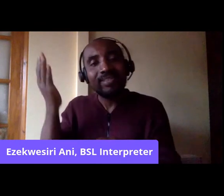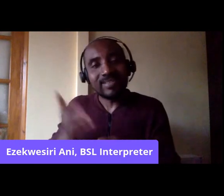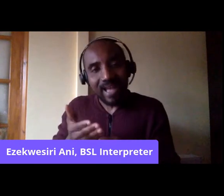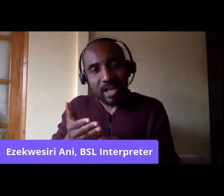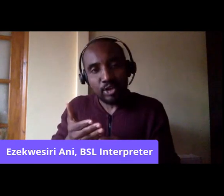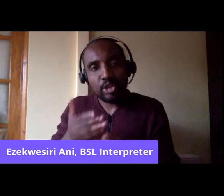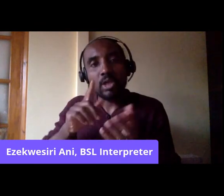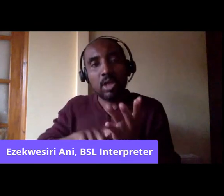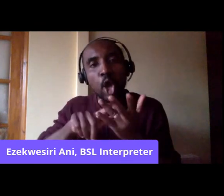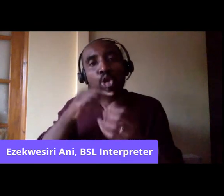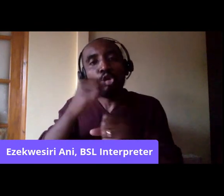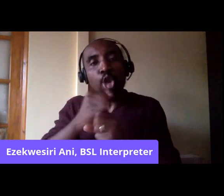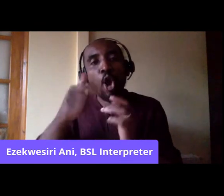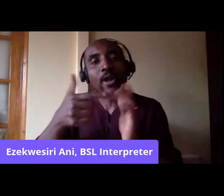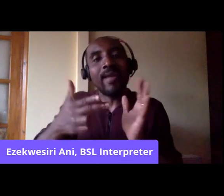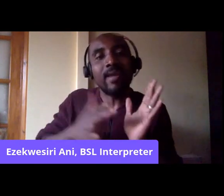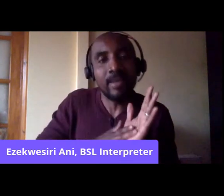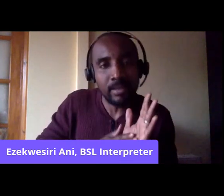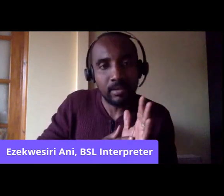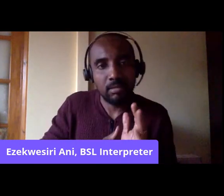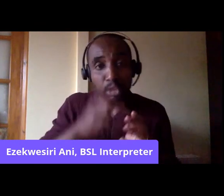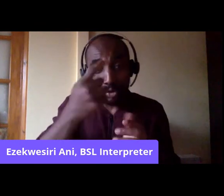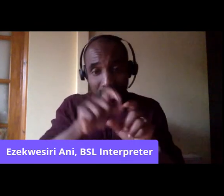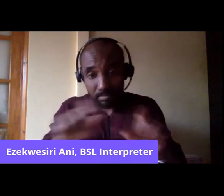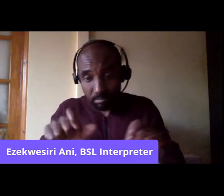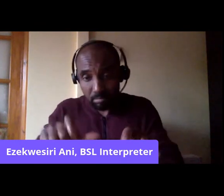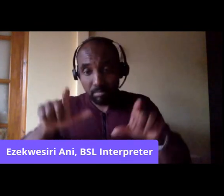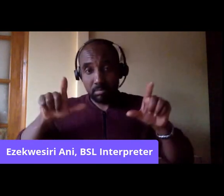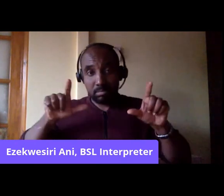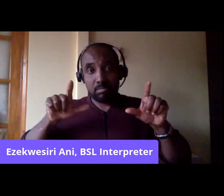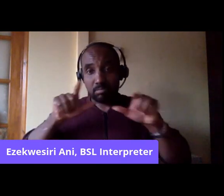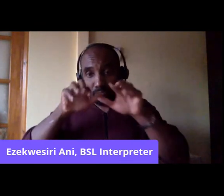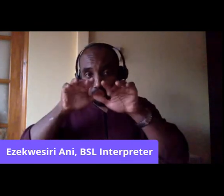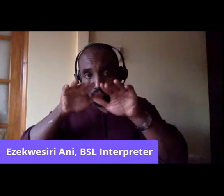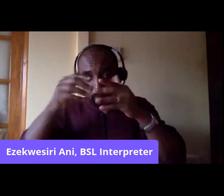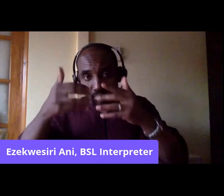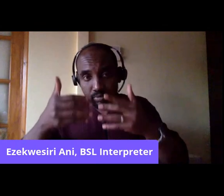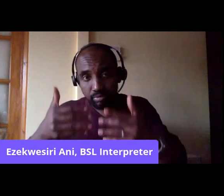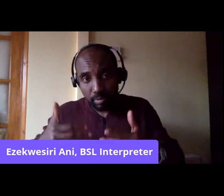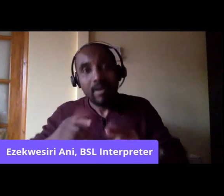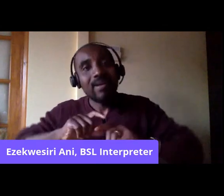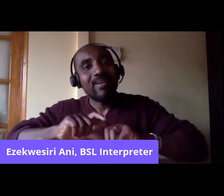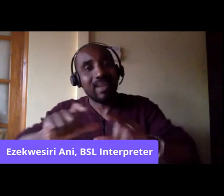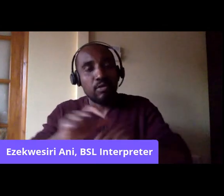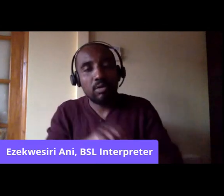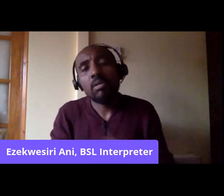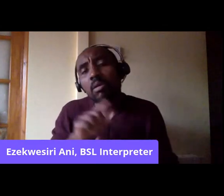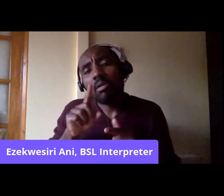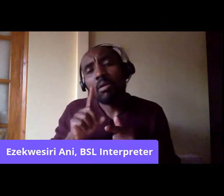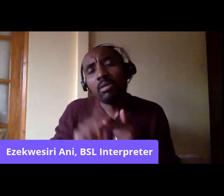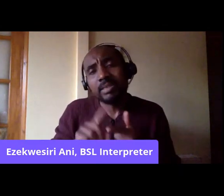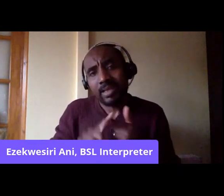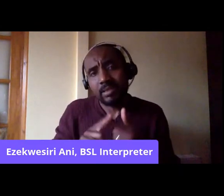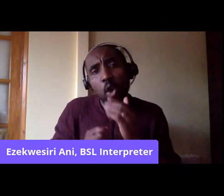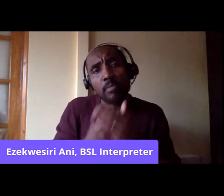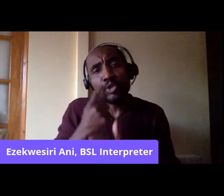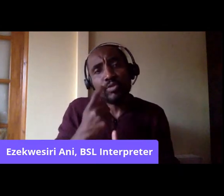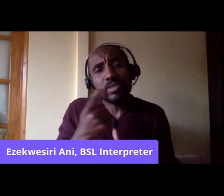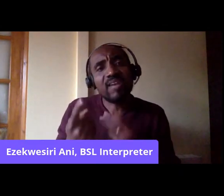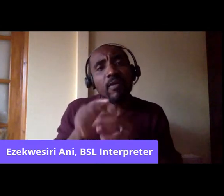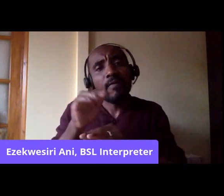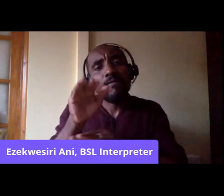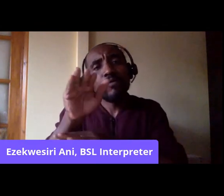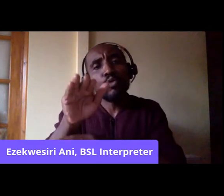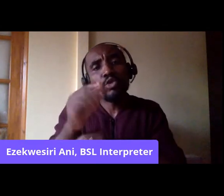where you're going to be able to carry on with the discussion as well. There's also the opportunity to register for other events. You know,